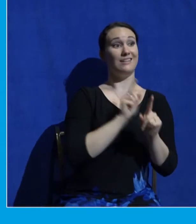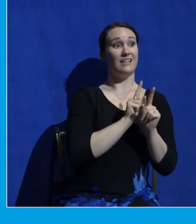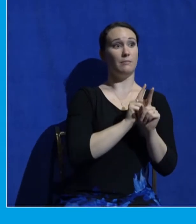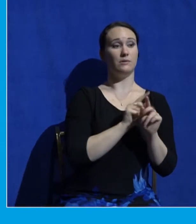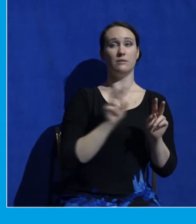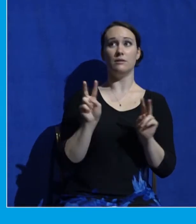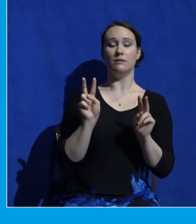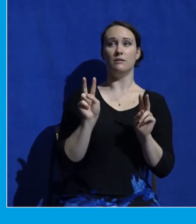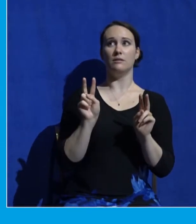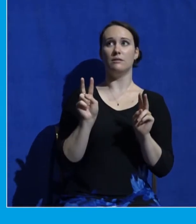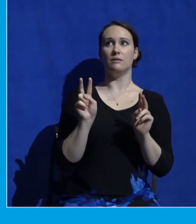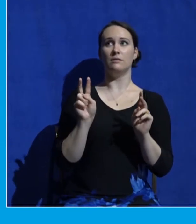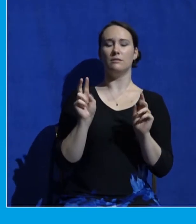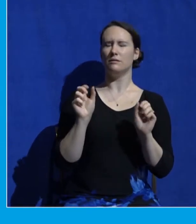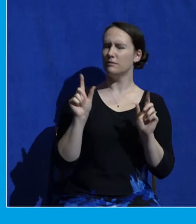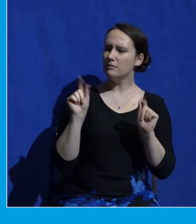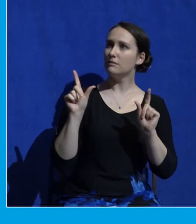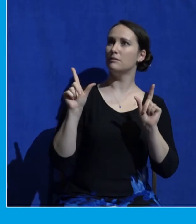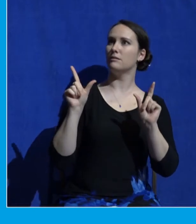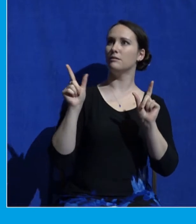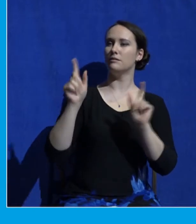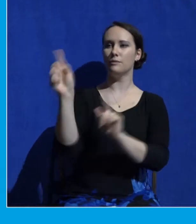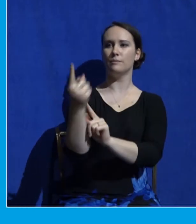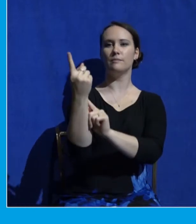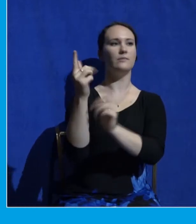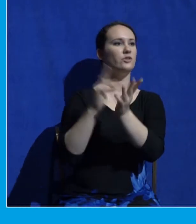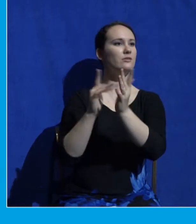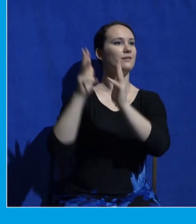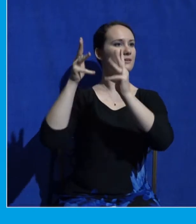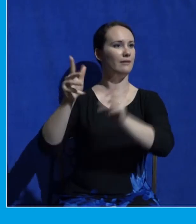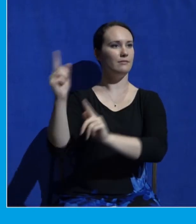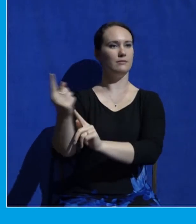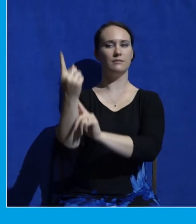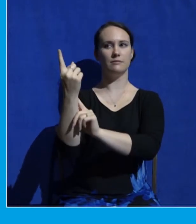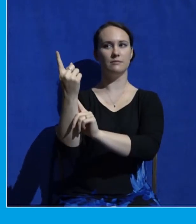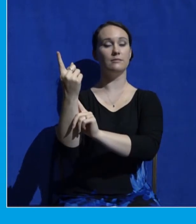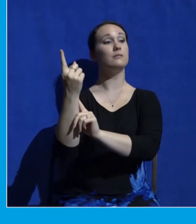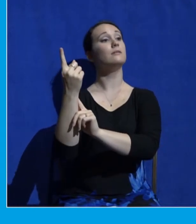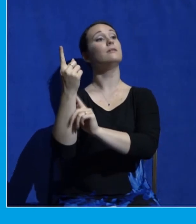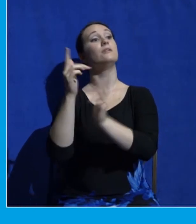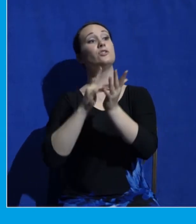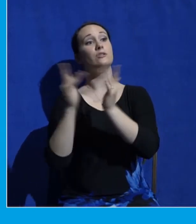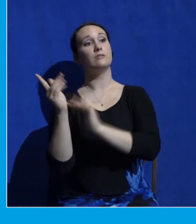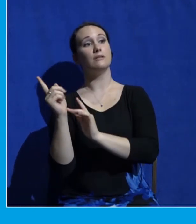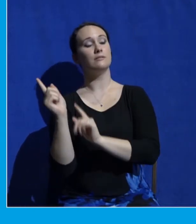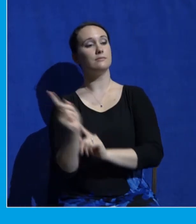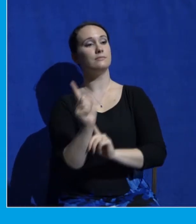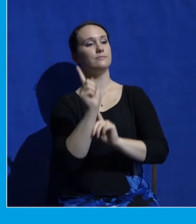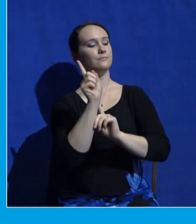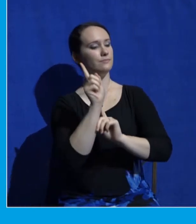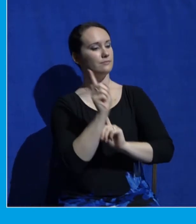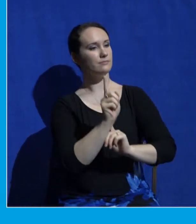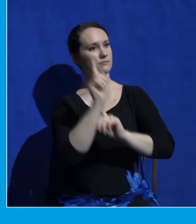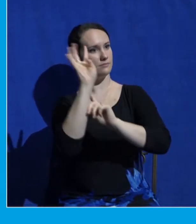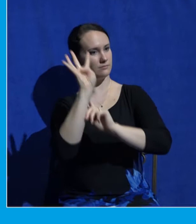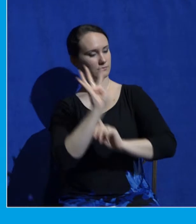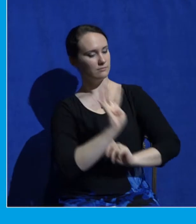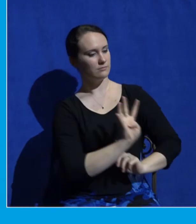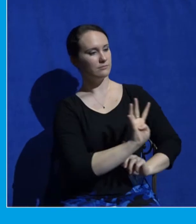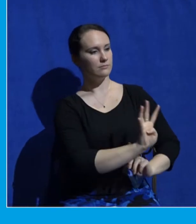As they were coming down the mountain, he charged them to tell no one what they had seen until the Son of Man had risen from the dead. So they kept the matter to